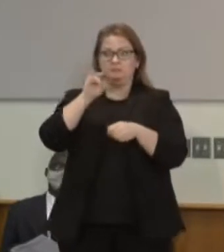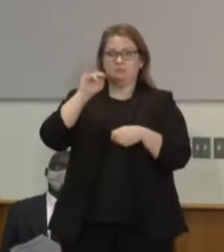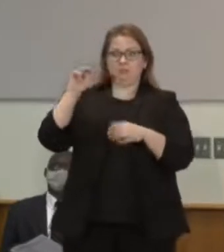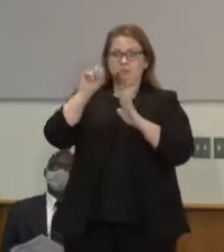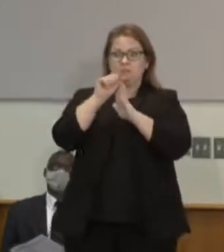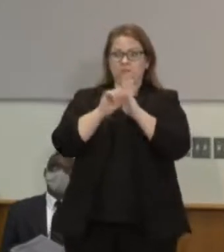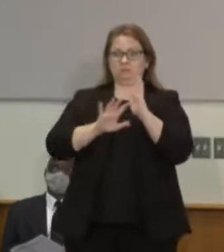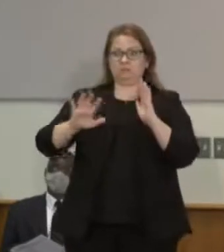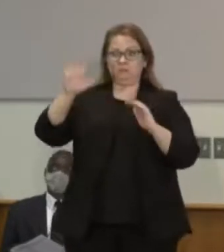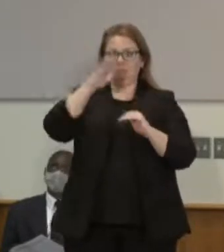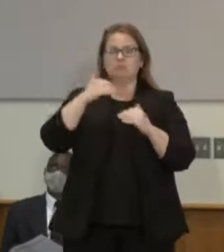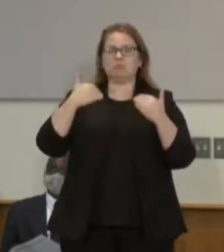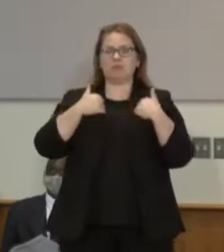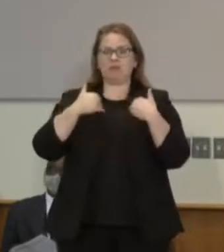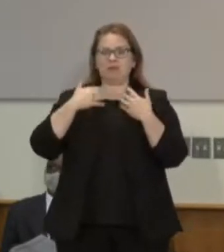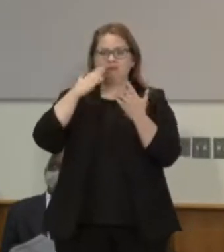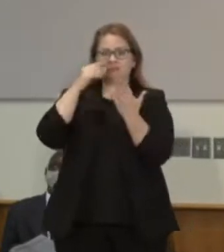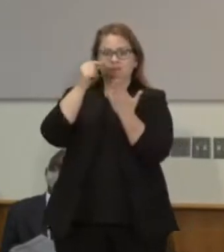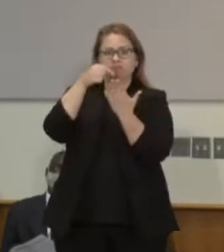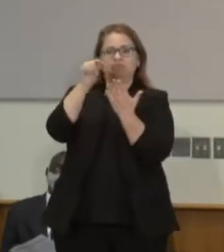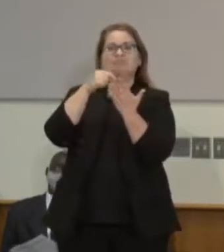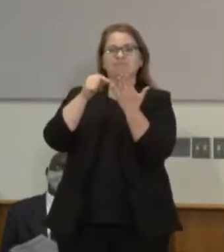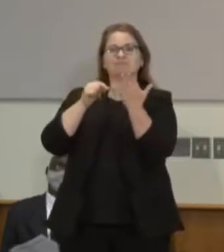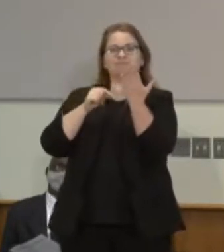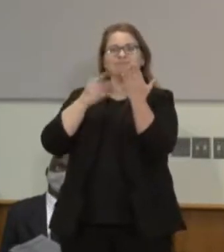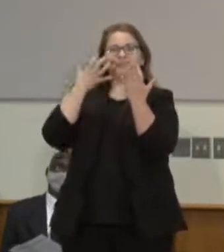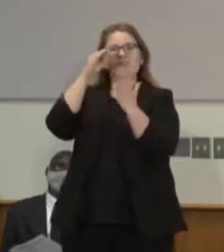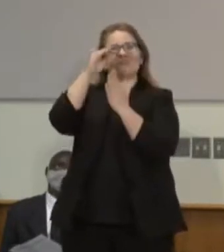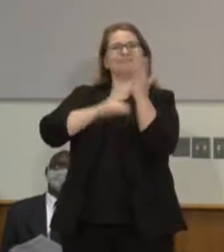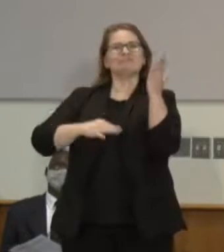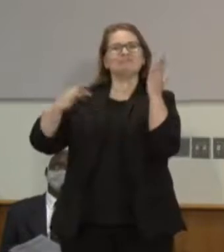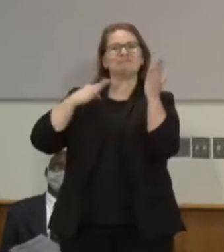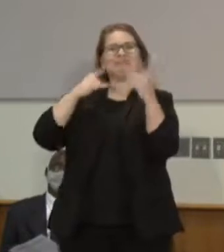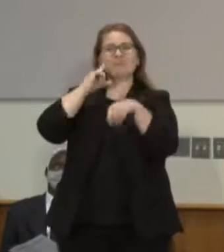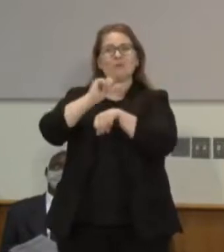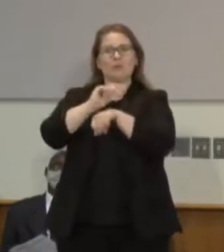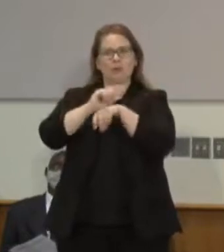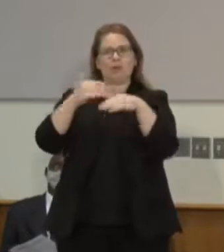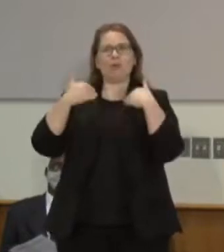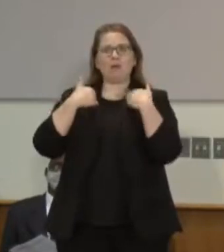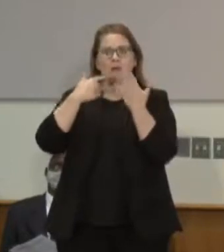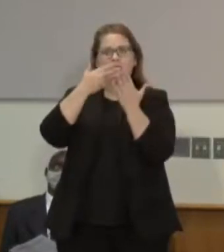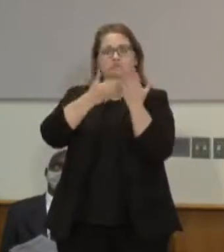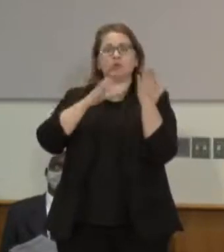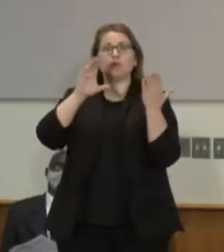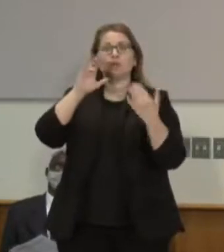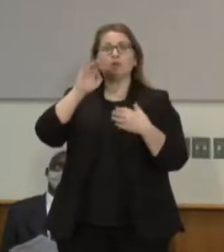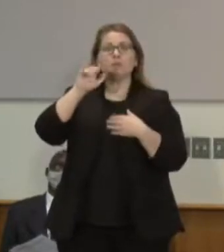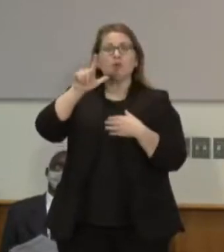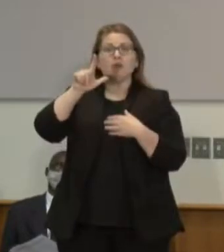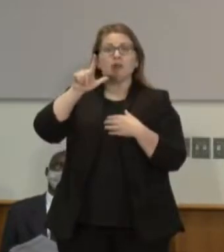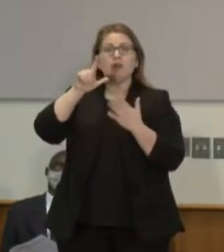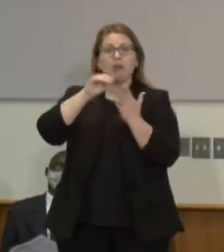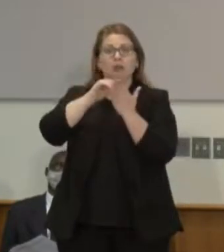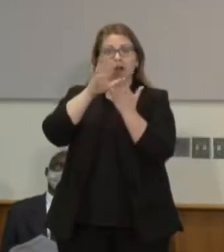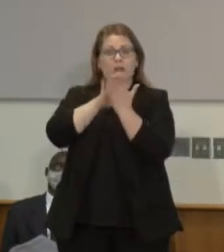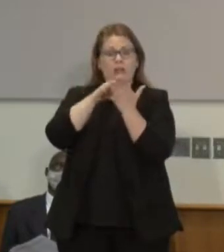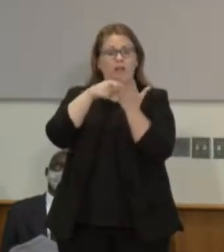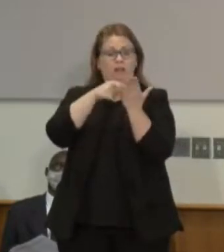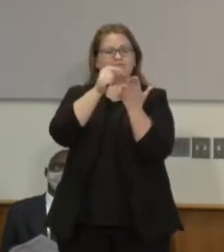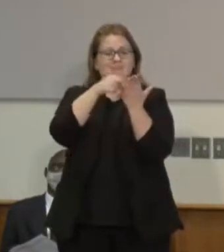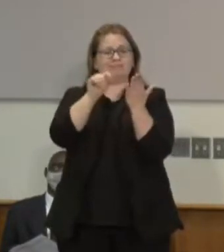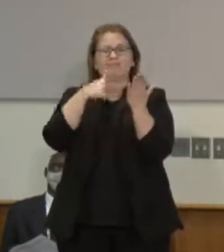is for applications to state of Minnesota boards and commissions which ironically includes the post board